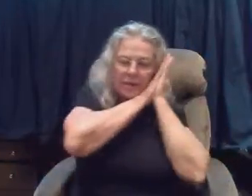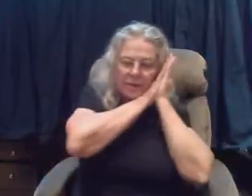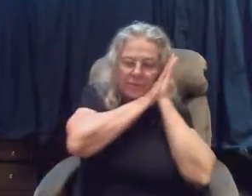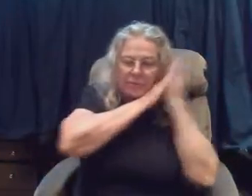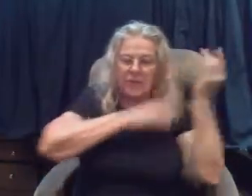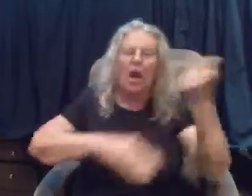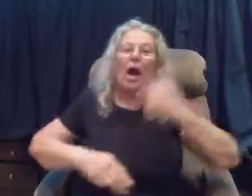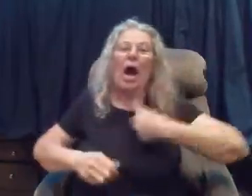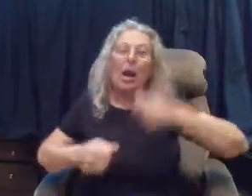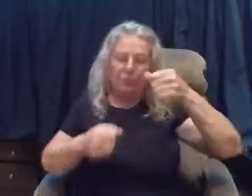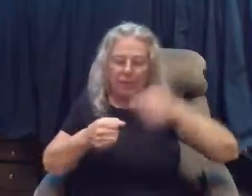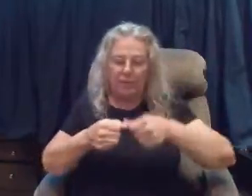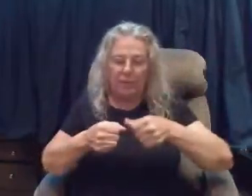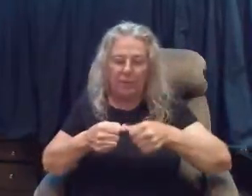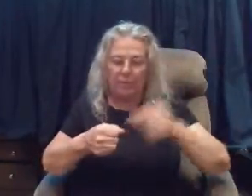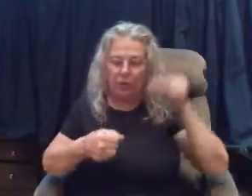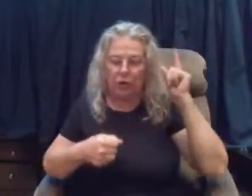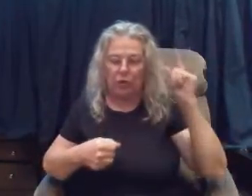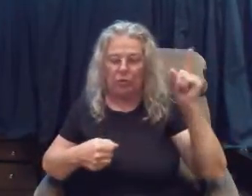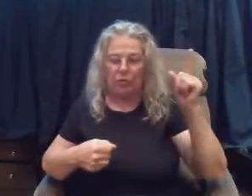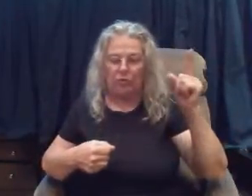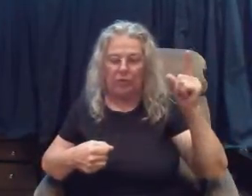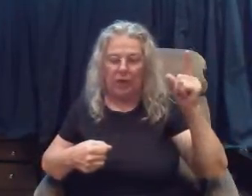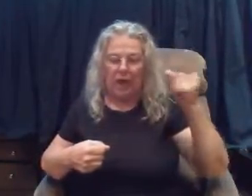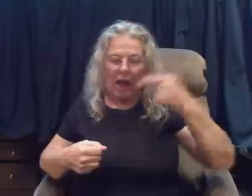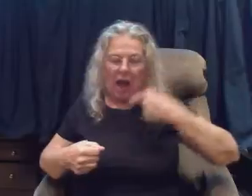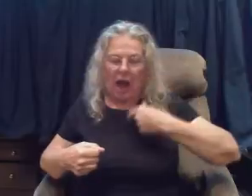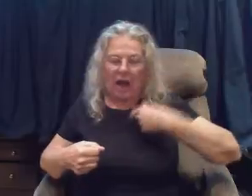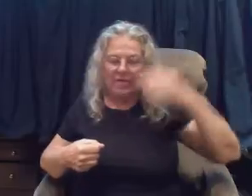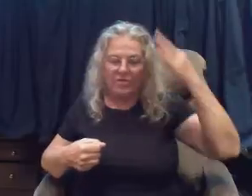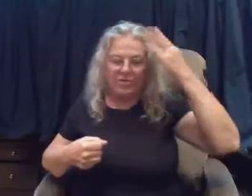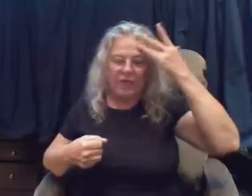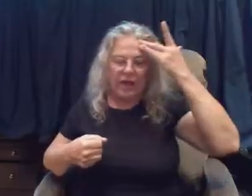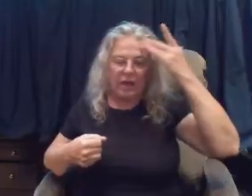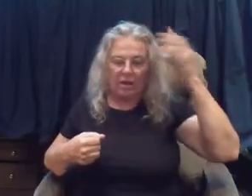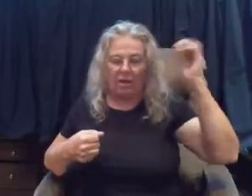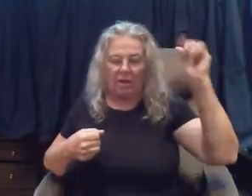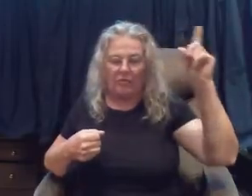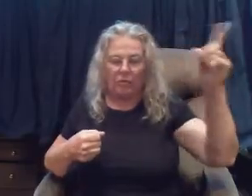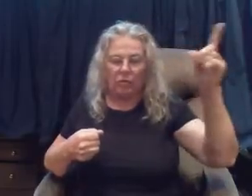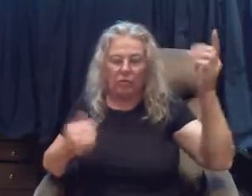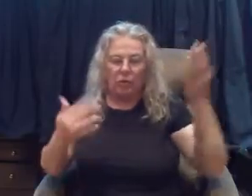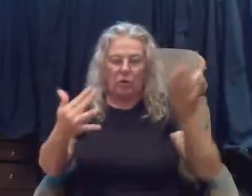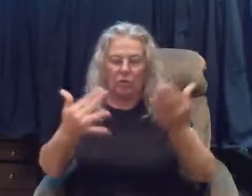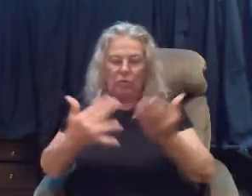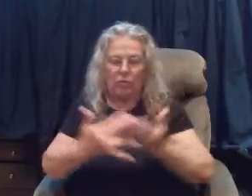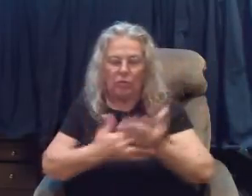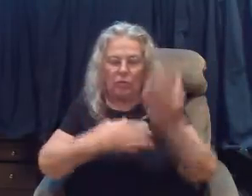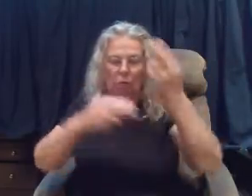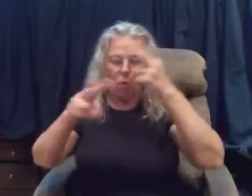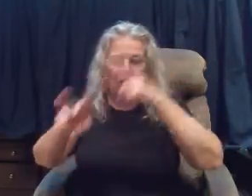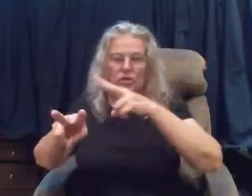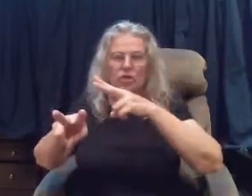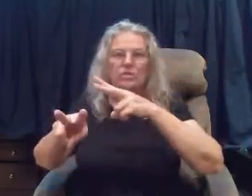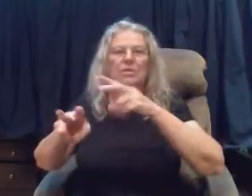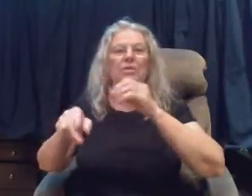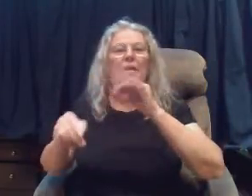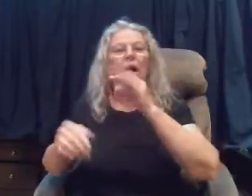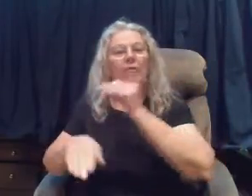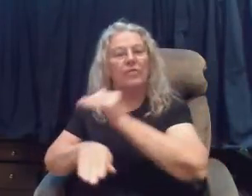i remember you i think of you through the watches of